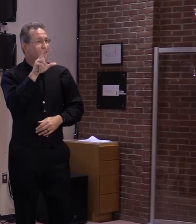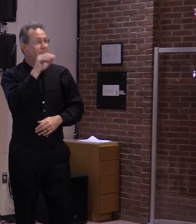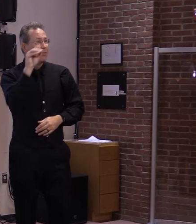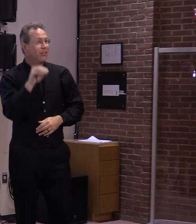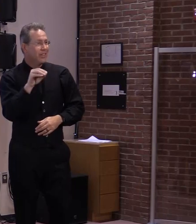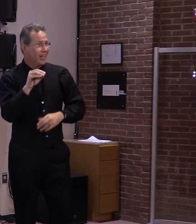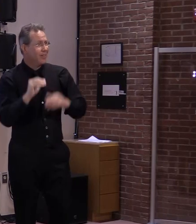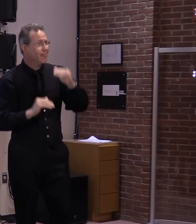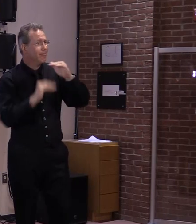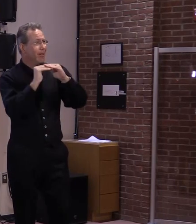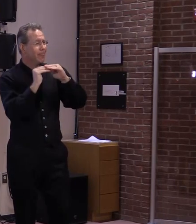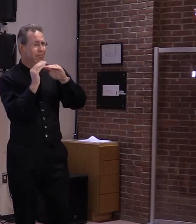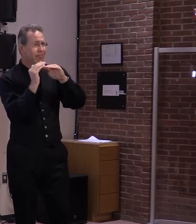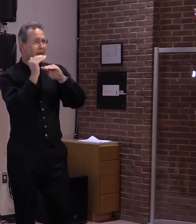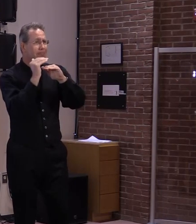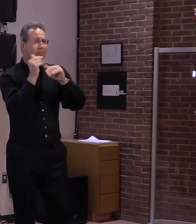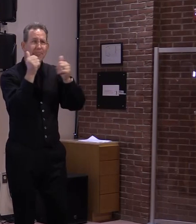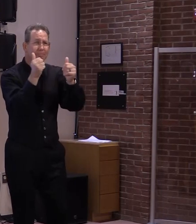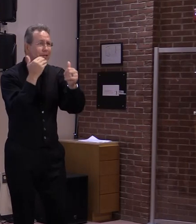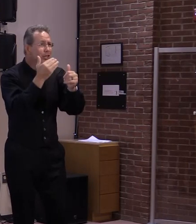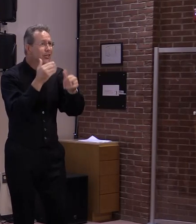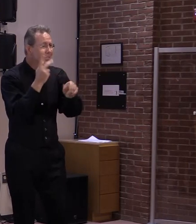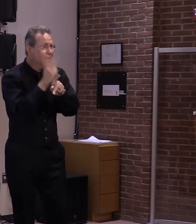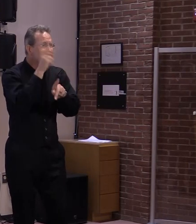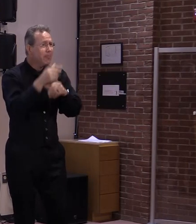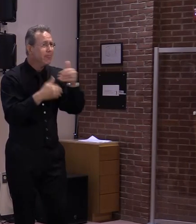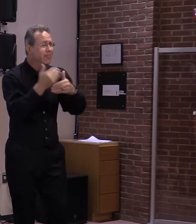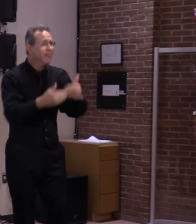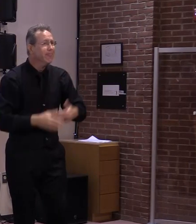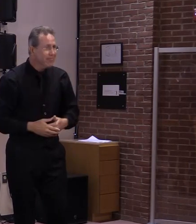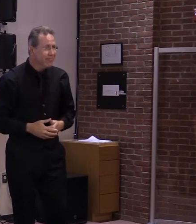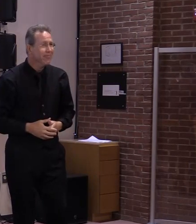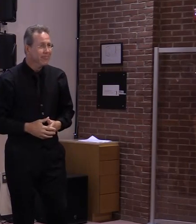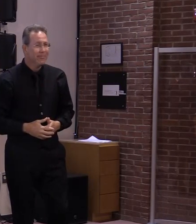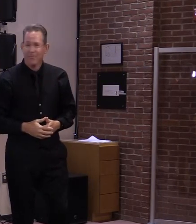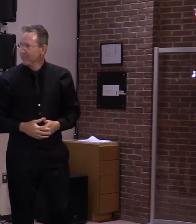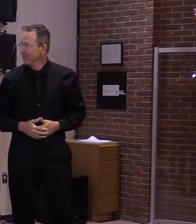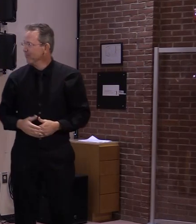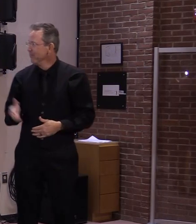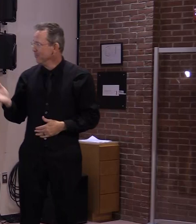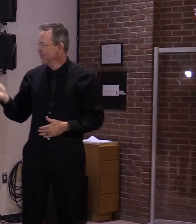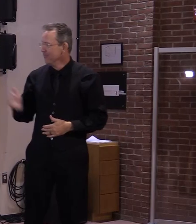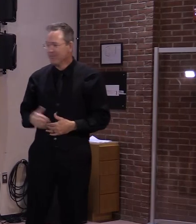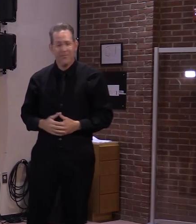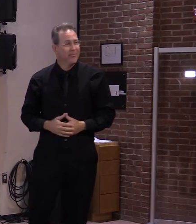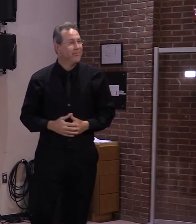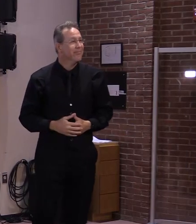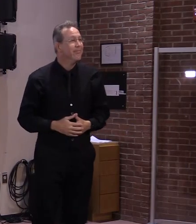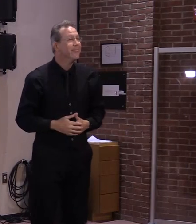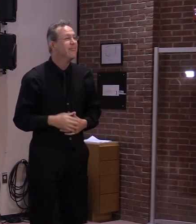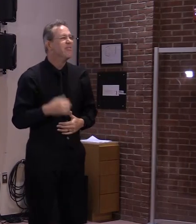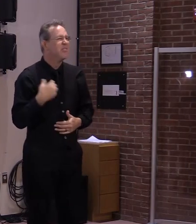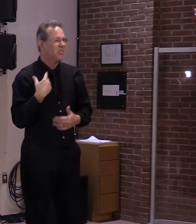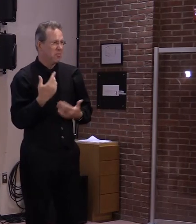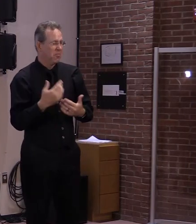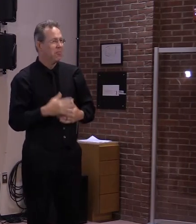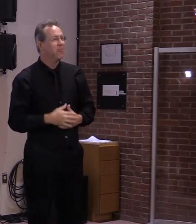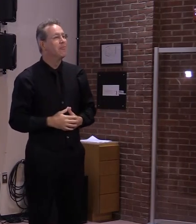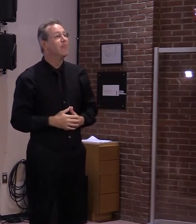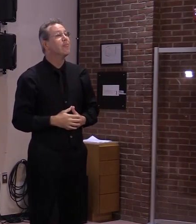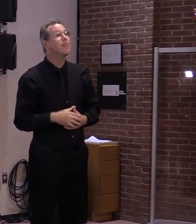percent of eligible Vermonters who have started vaccination up to 80.3%. With COVID-19